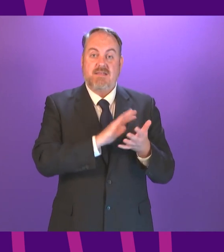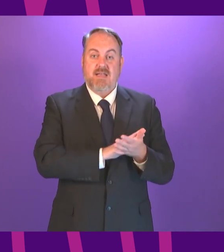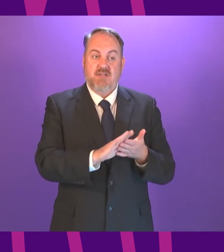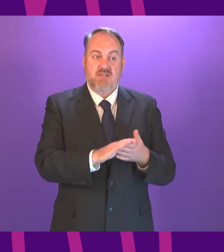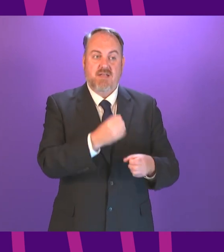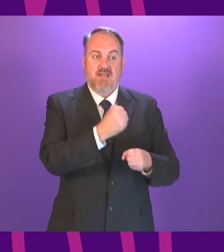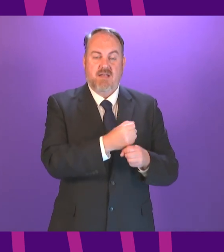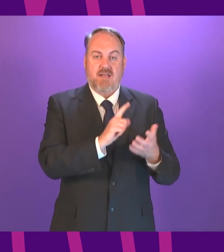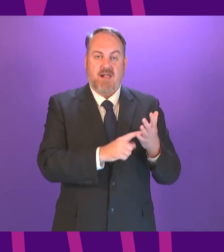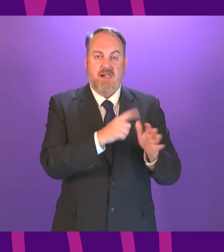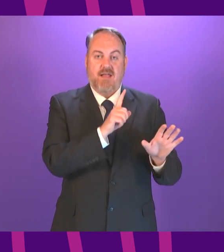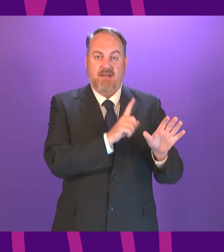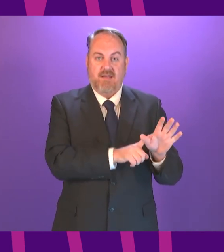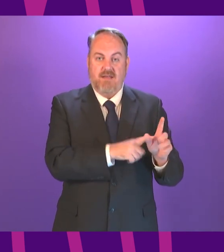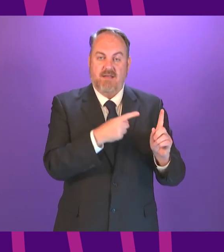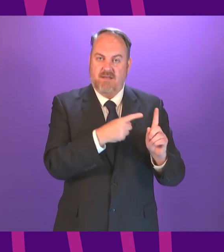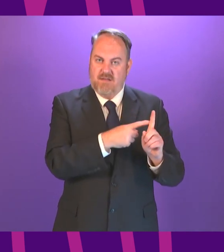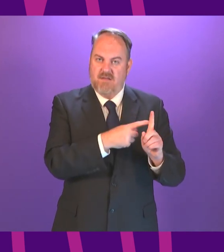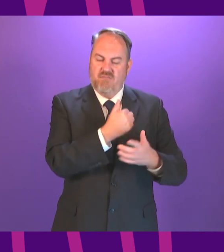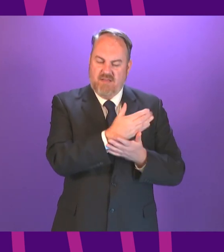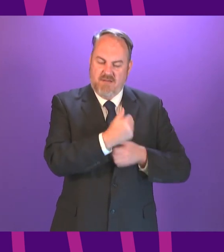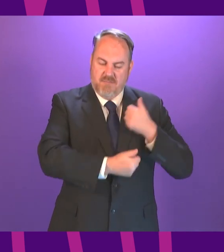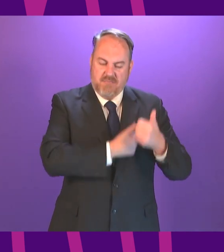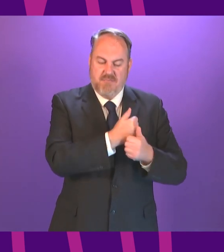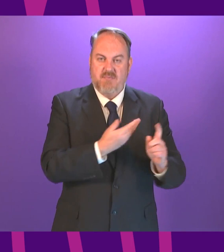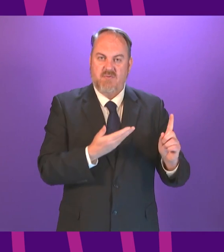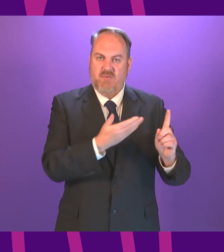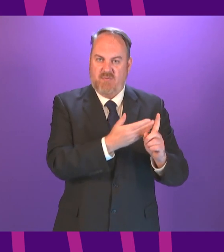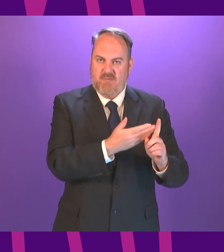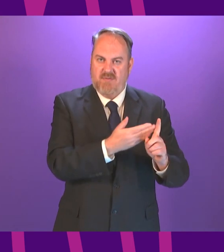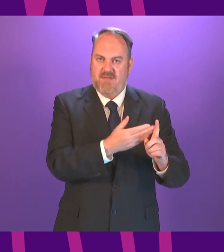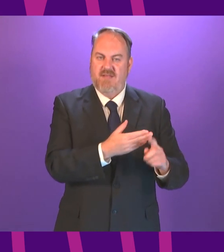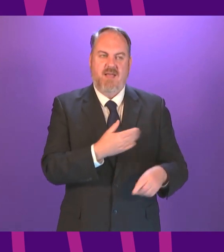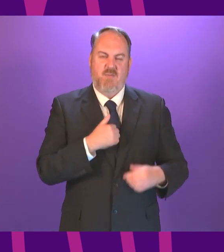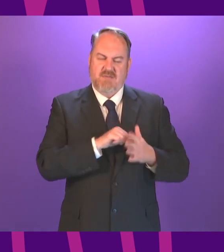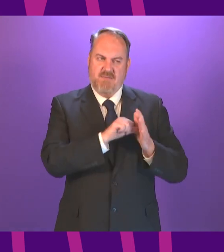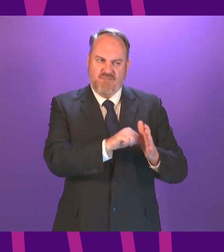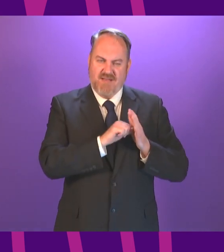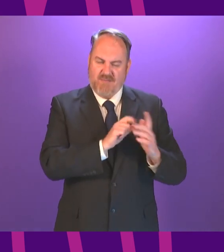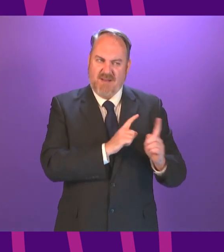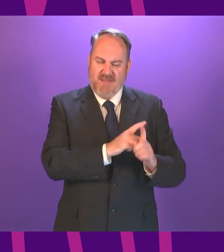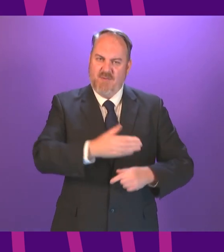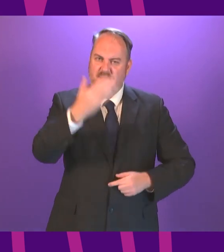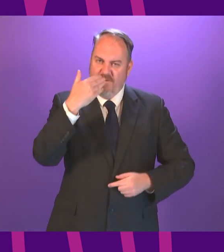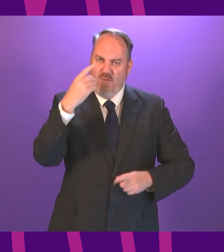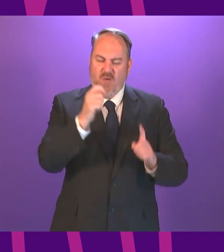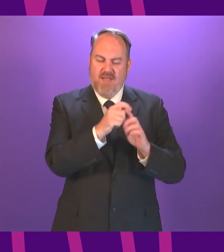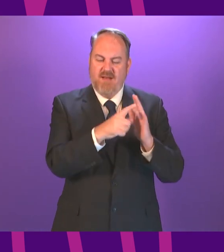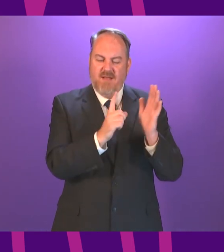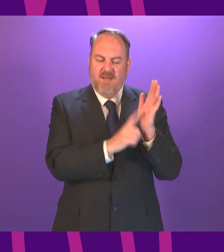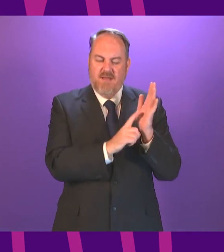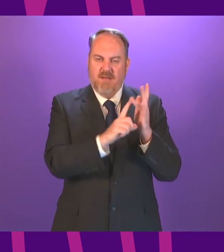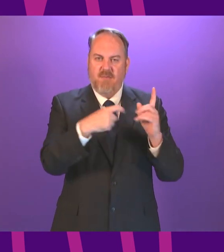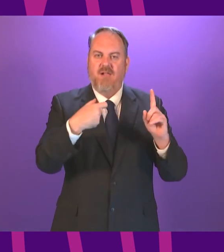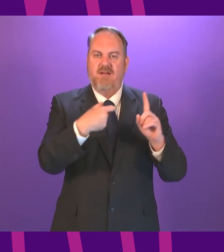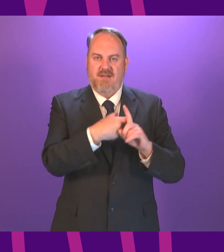throughout he and I were political opponents in Glasgow Pollock I was impressed with him then and I am even more impressed with him now I thought